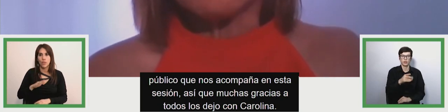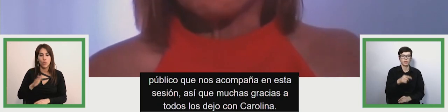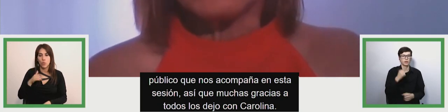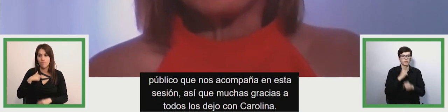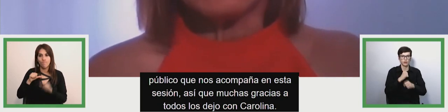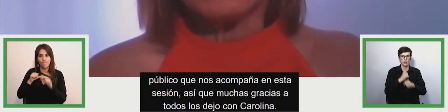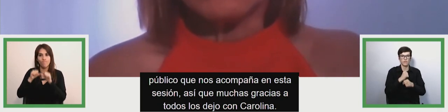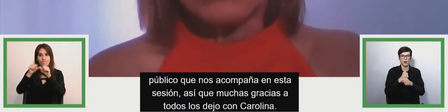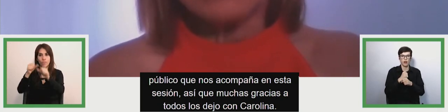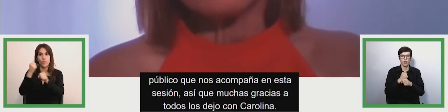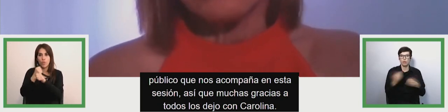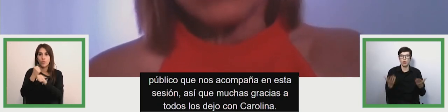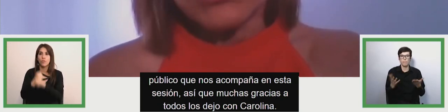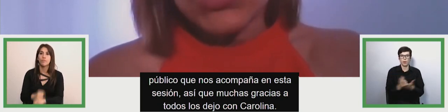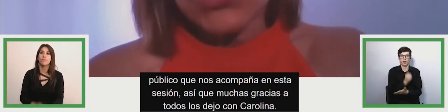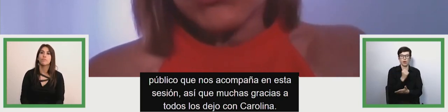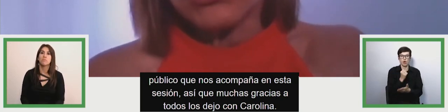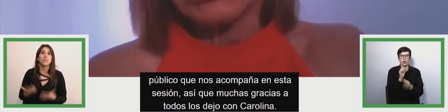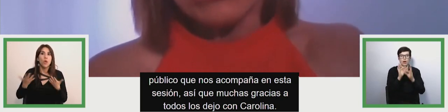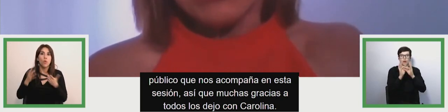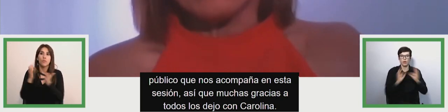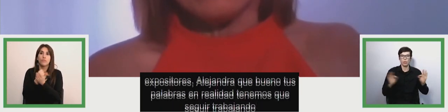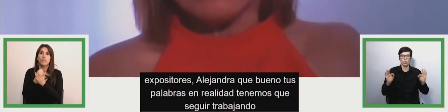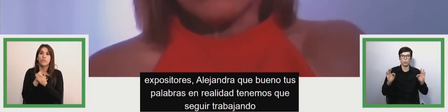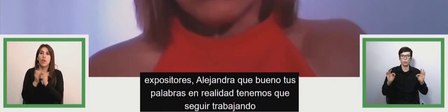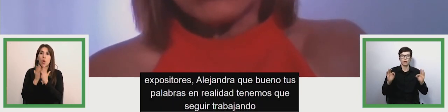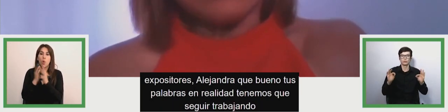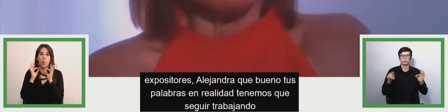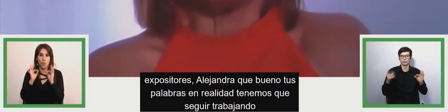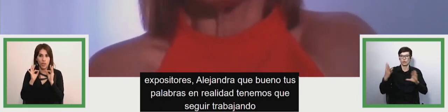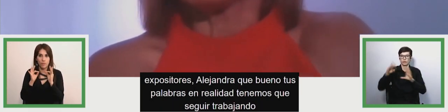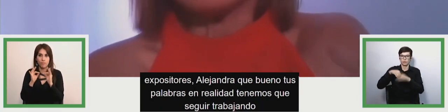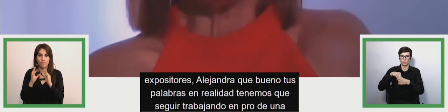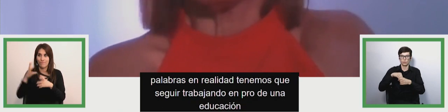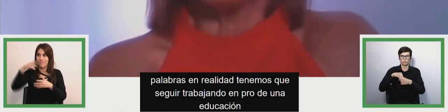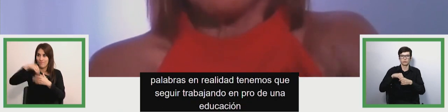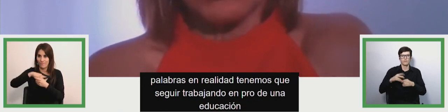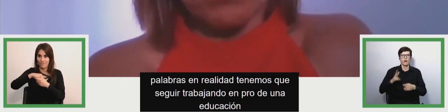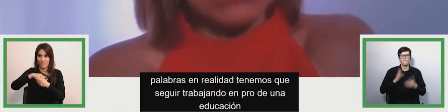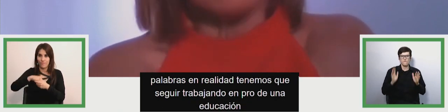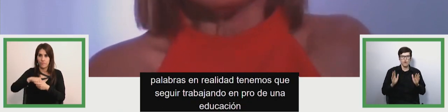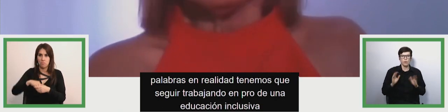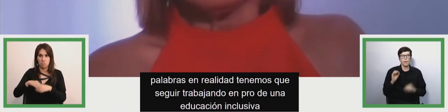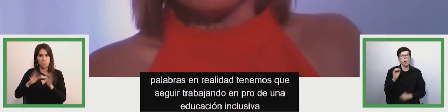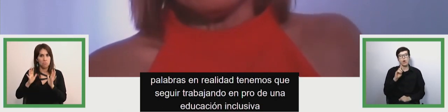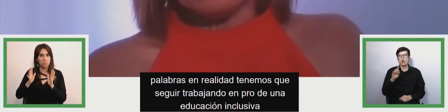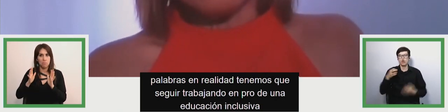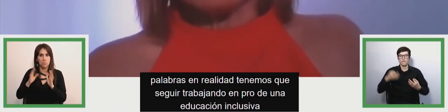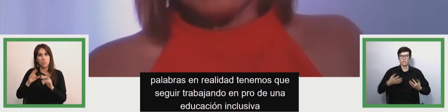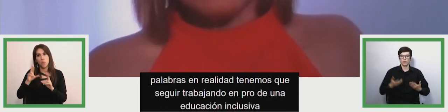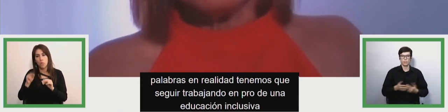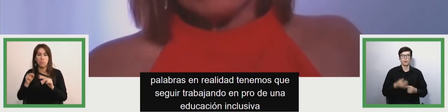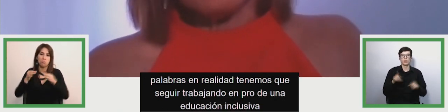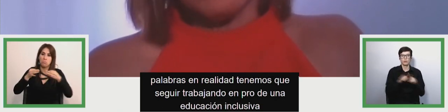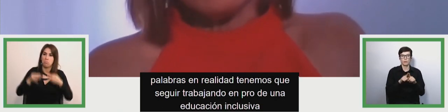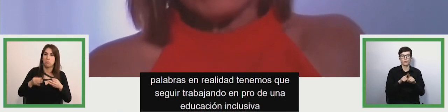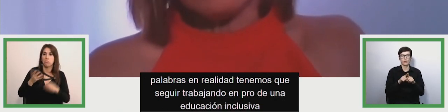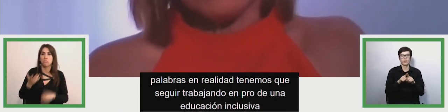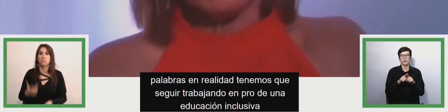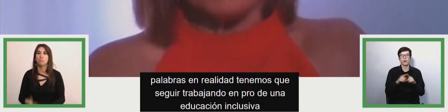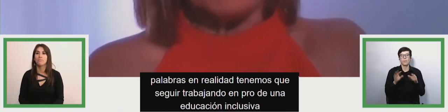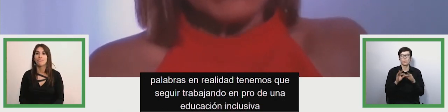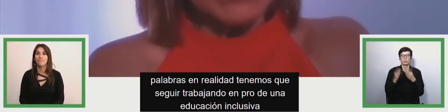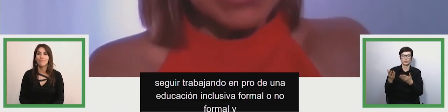Thank you very much, expositors, marvelous panel, Alejandra, your words are so clear, so